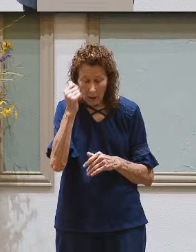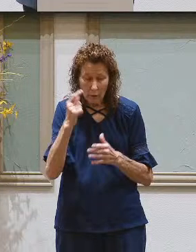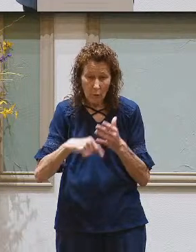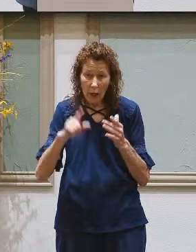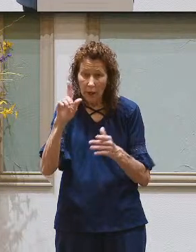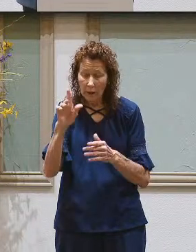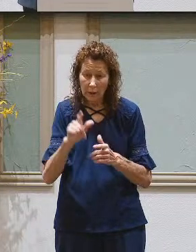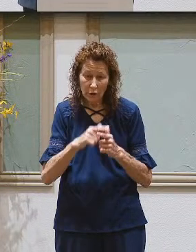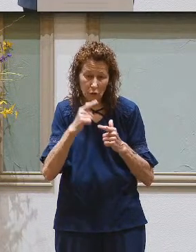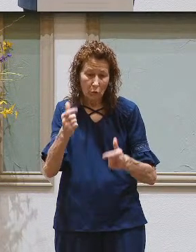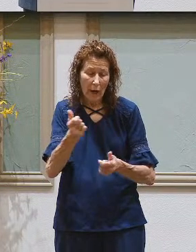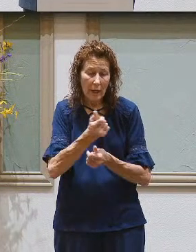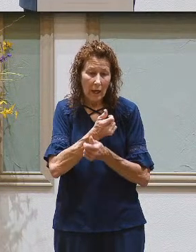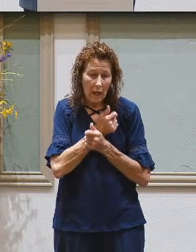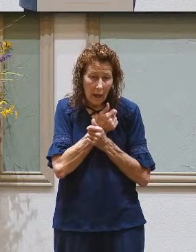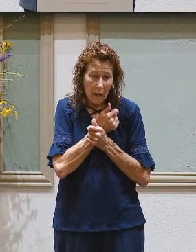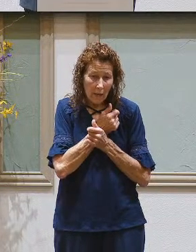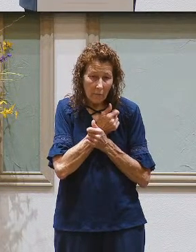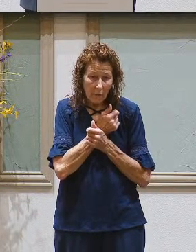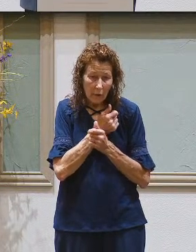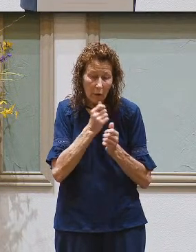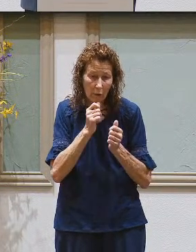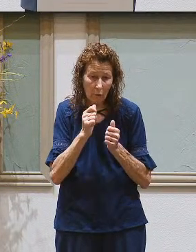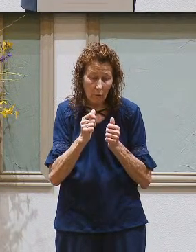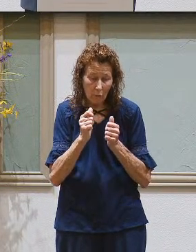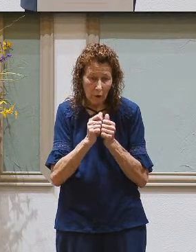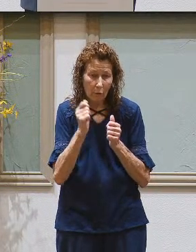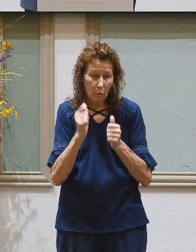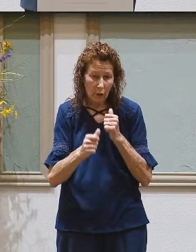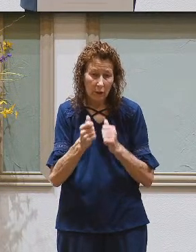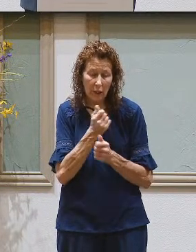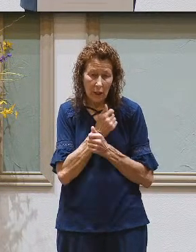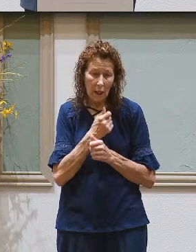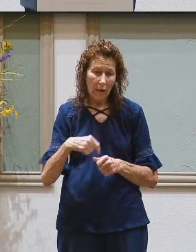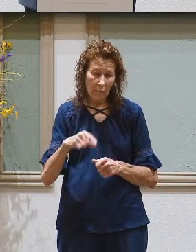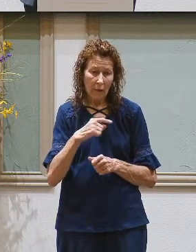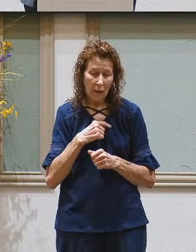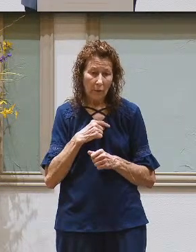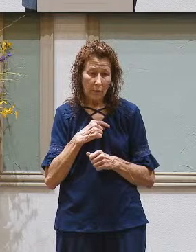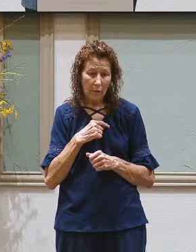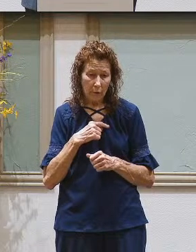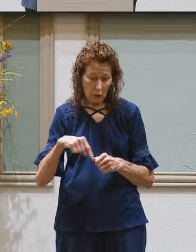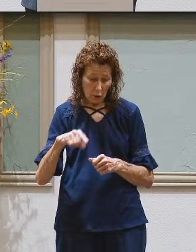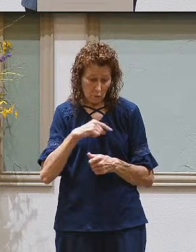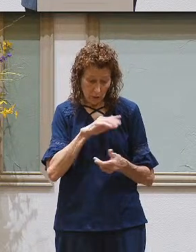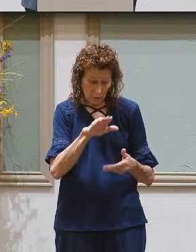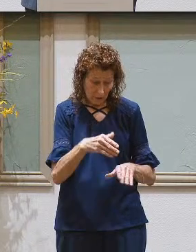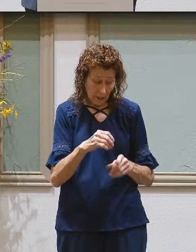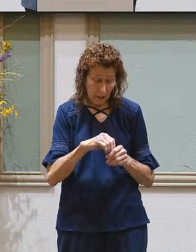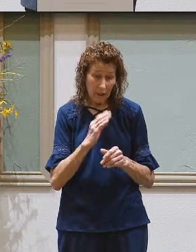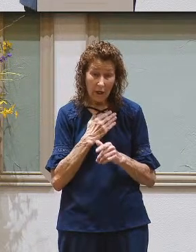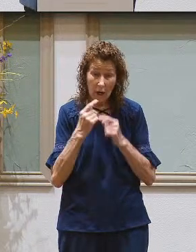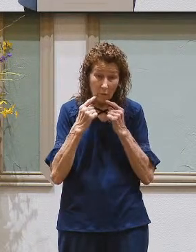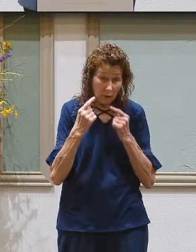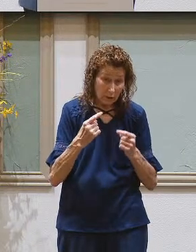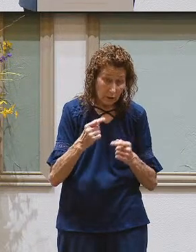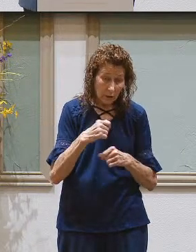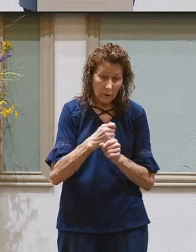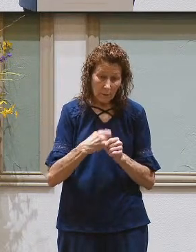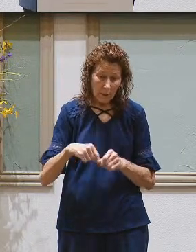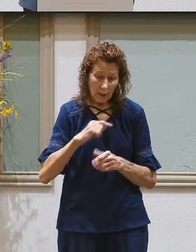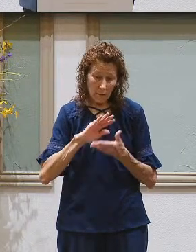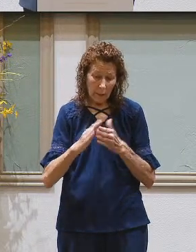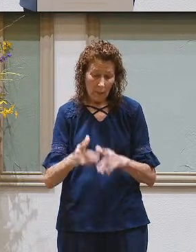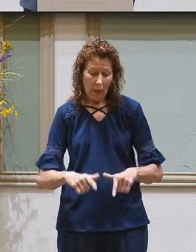great love with which he loved us. Even when we were dead in our trespasses he made us